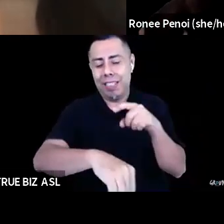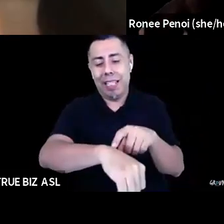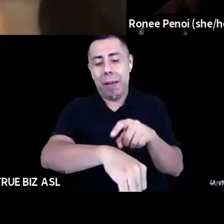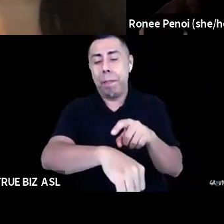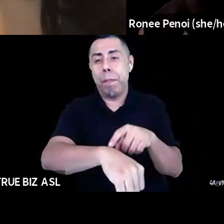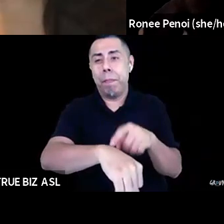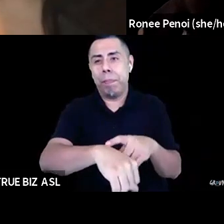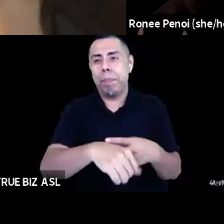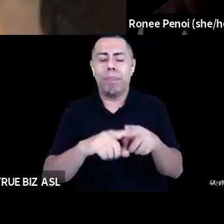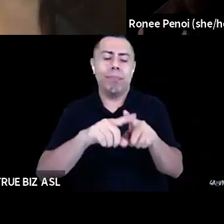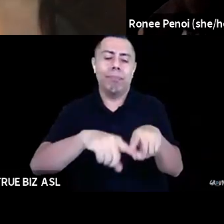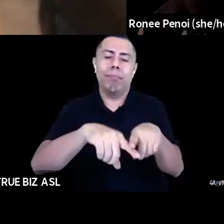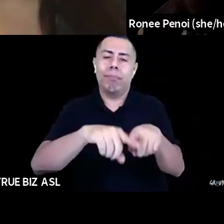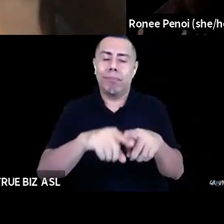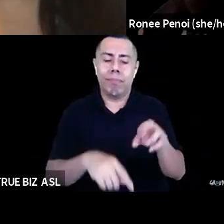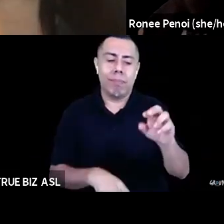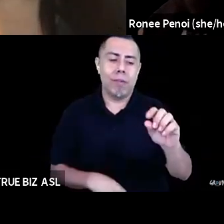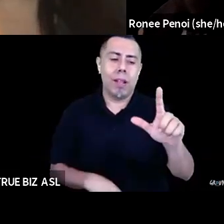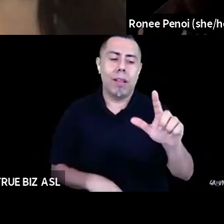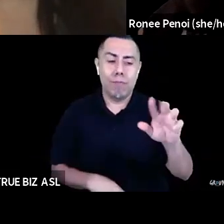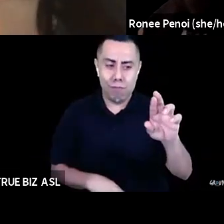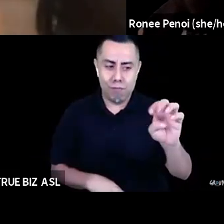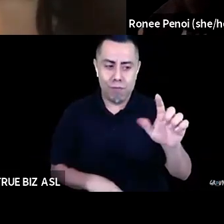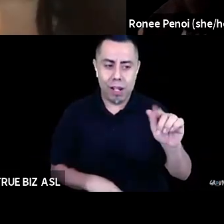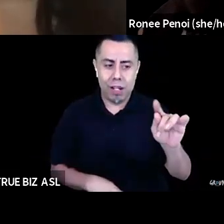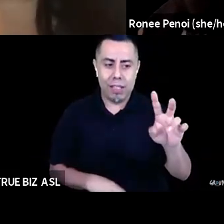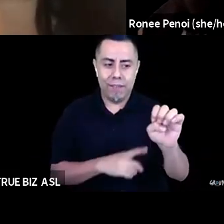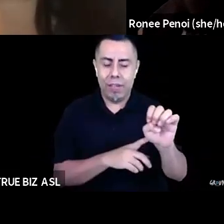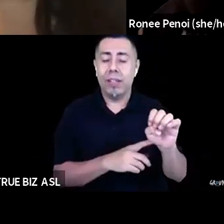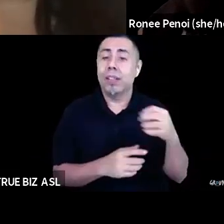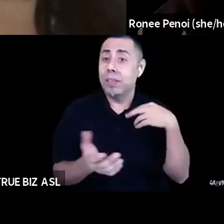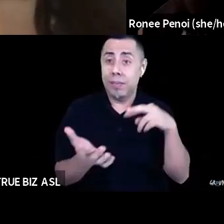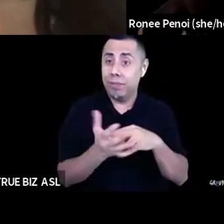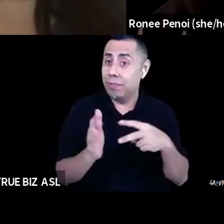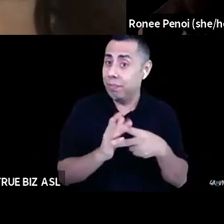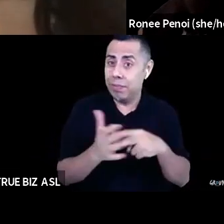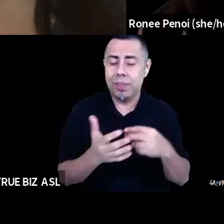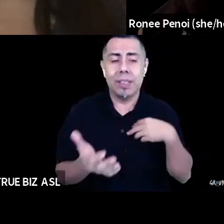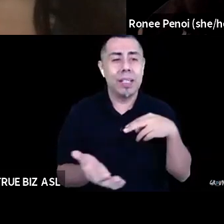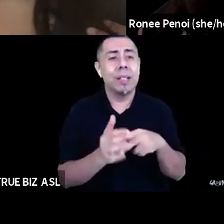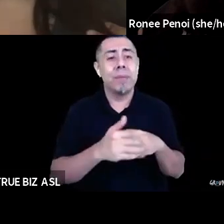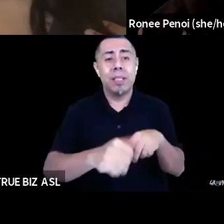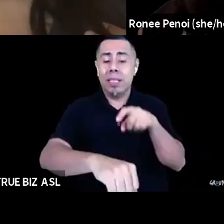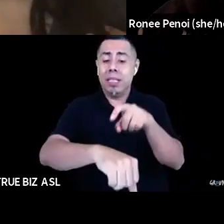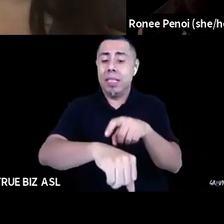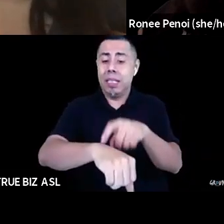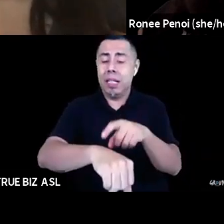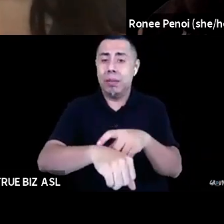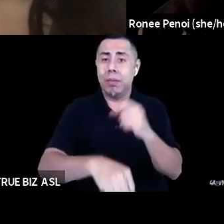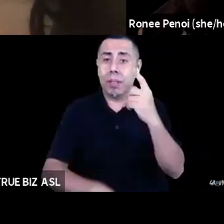Um, and so by that, I mean that time is how, um, my people refer to it and many other